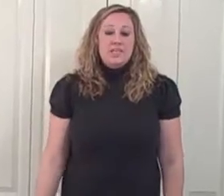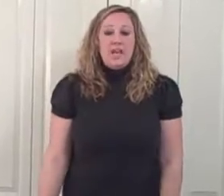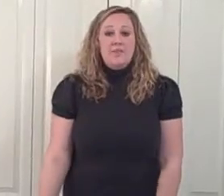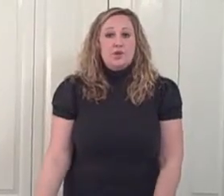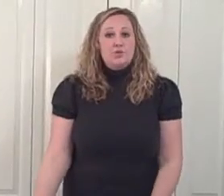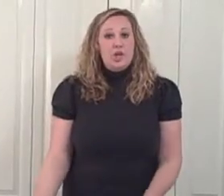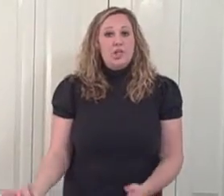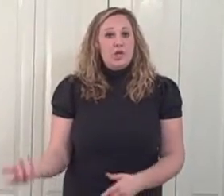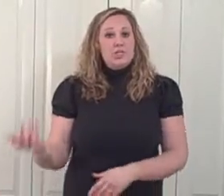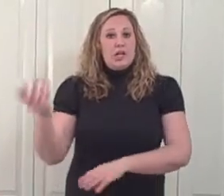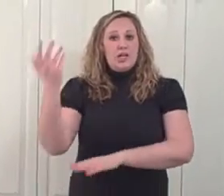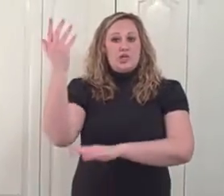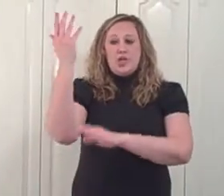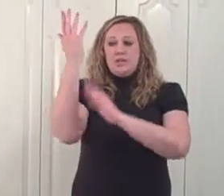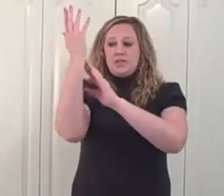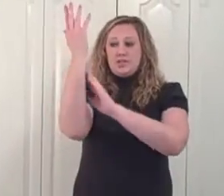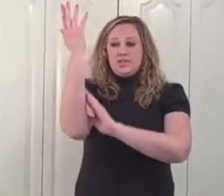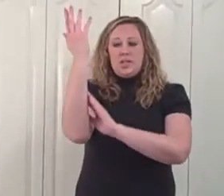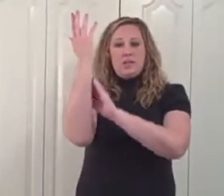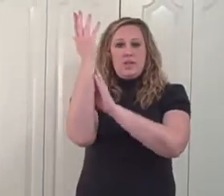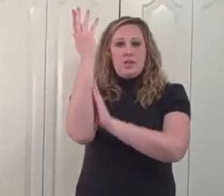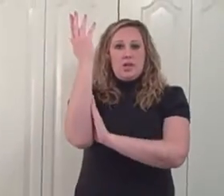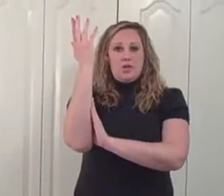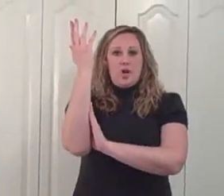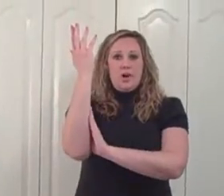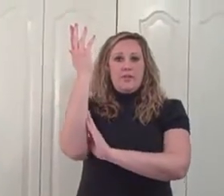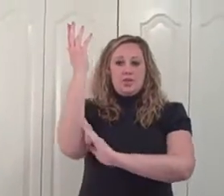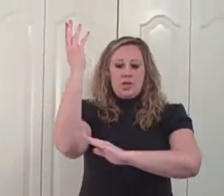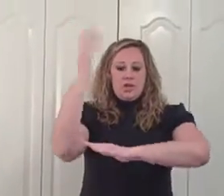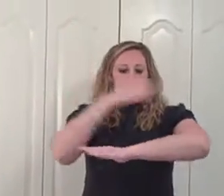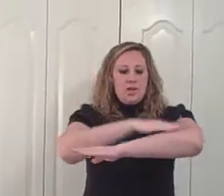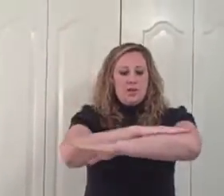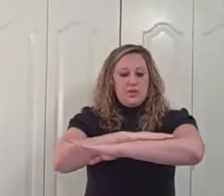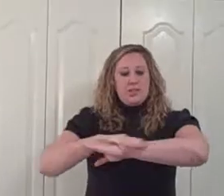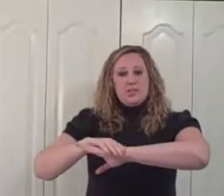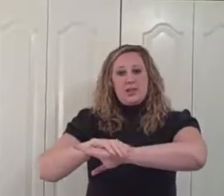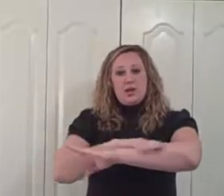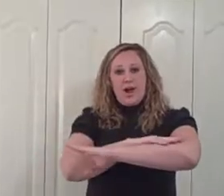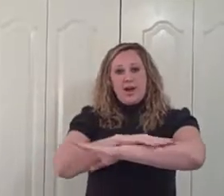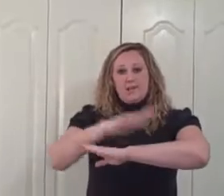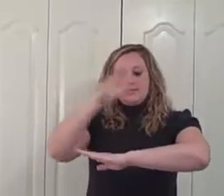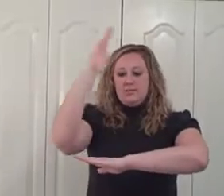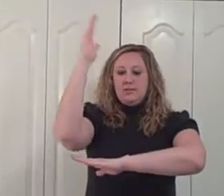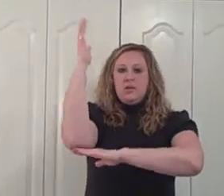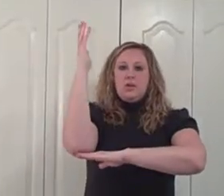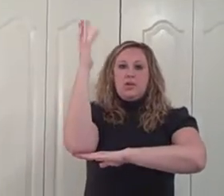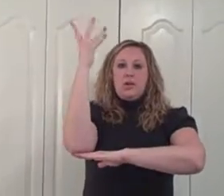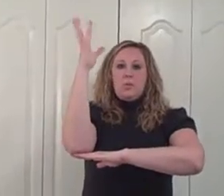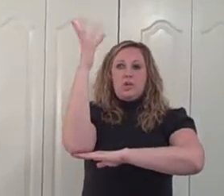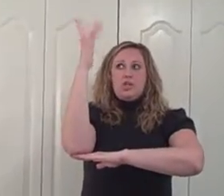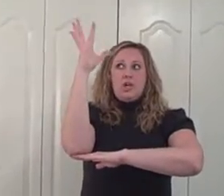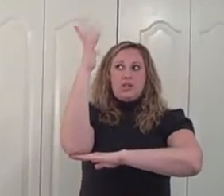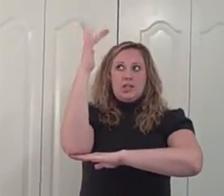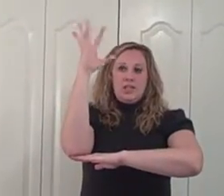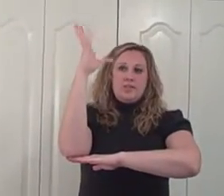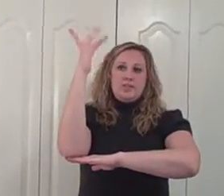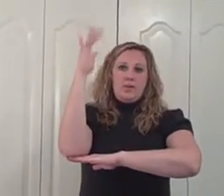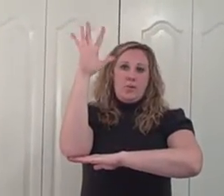Sign for tree. Looks like a tree. This is going to be the trunk of the tree. This is the grass. And we're going to shake the leaves and the